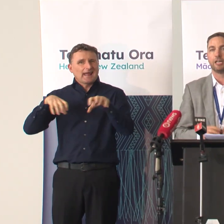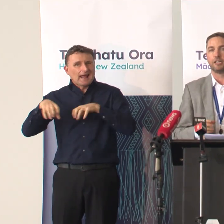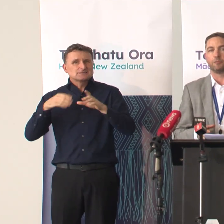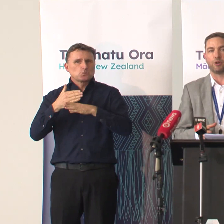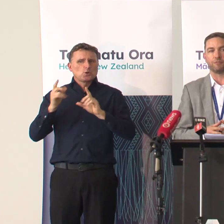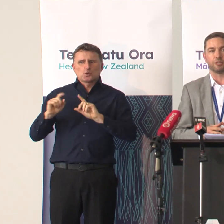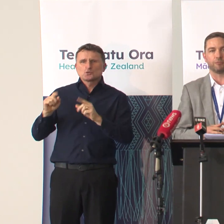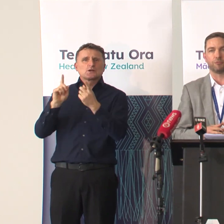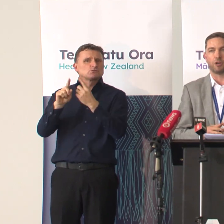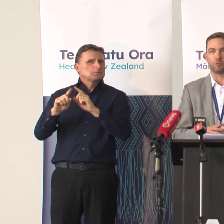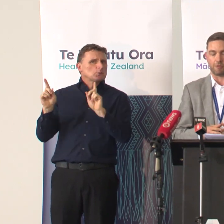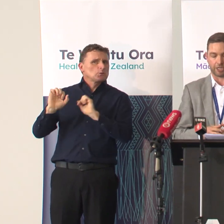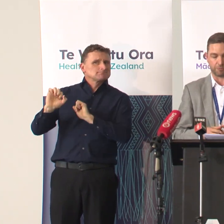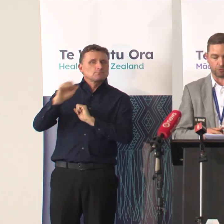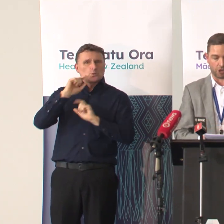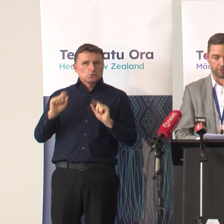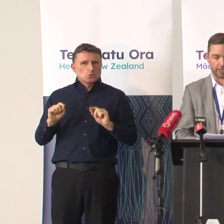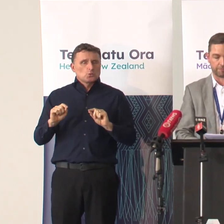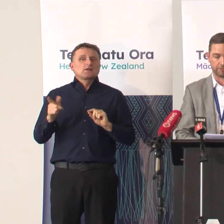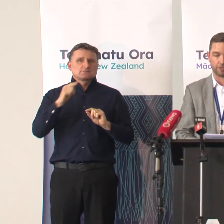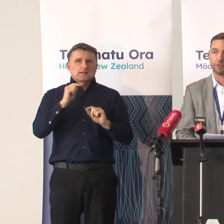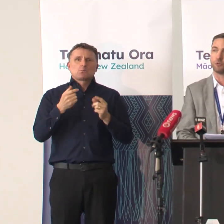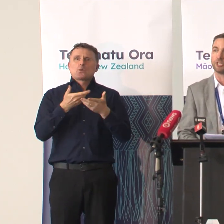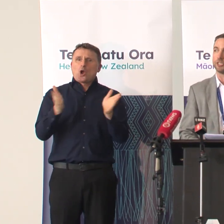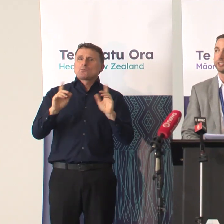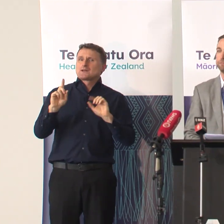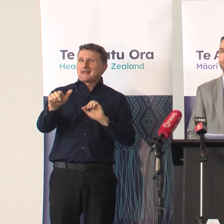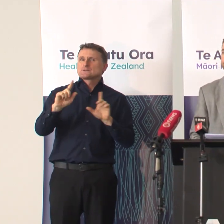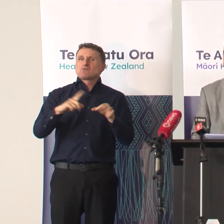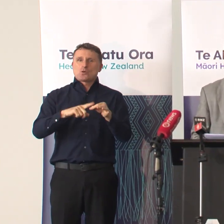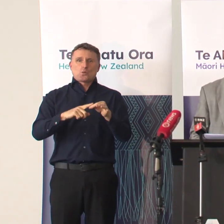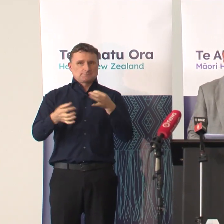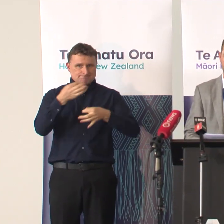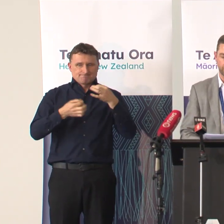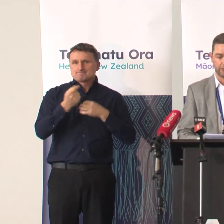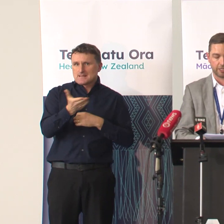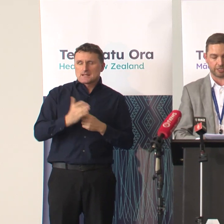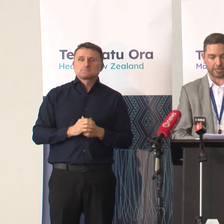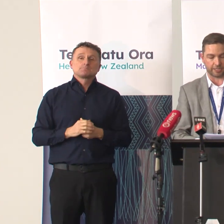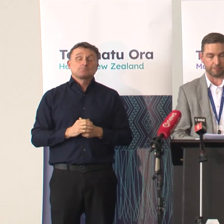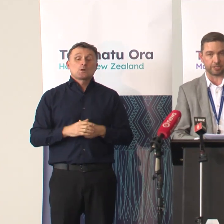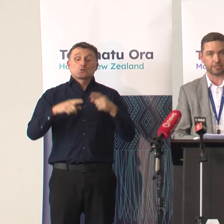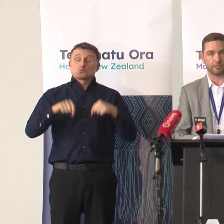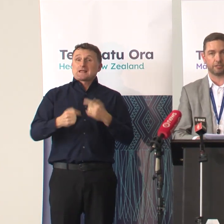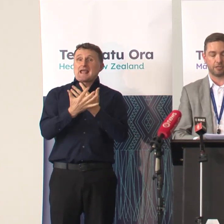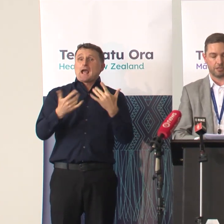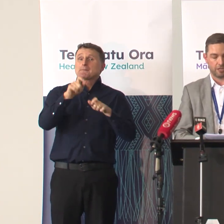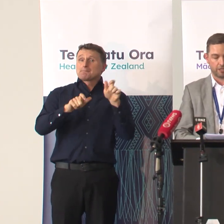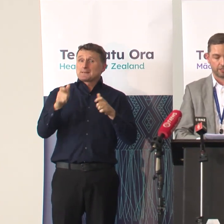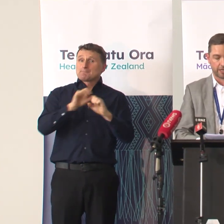and we'll have some final remarks before opening up the questions. But first, today's numbers.